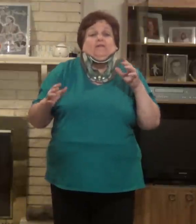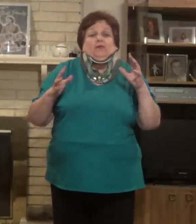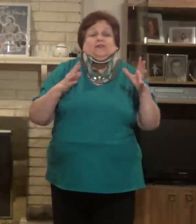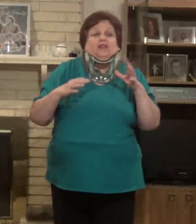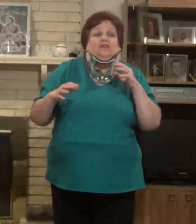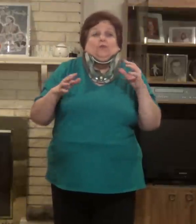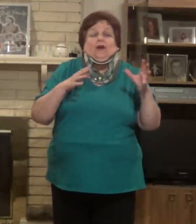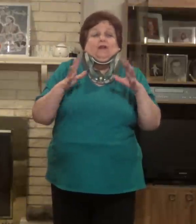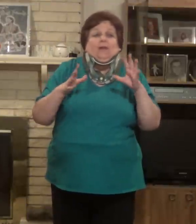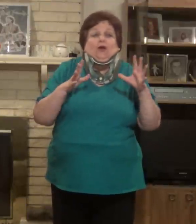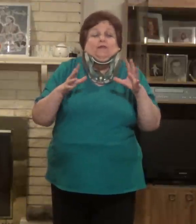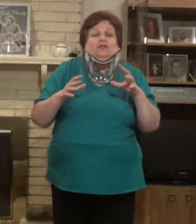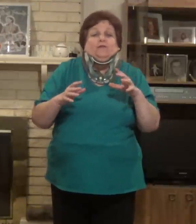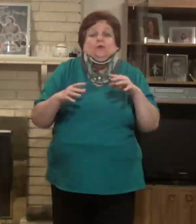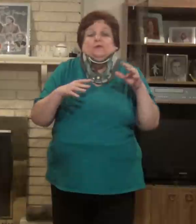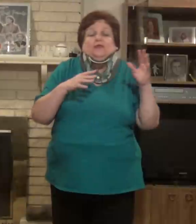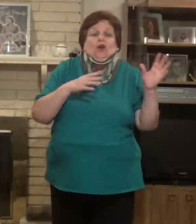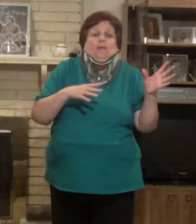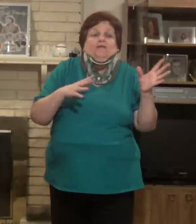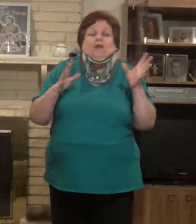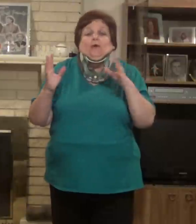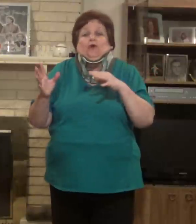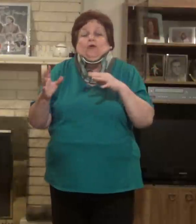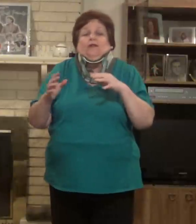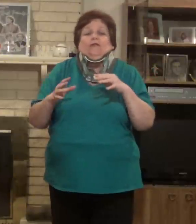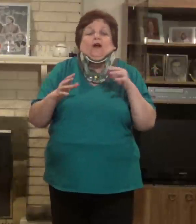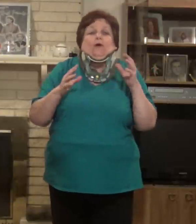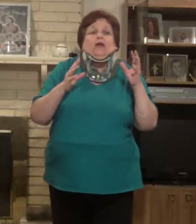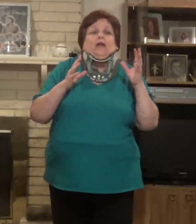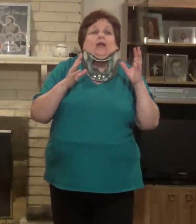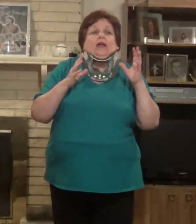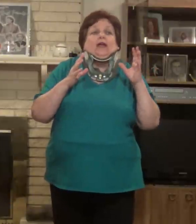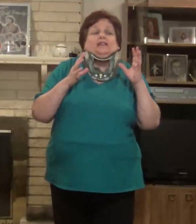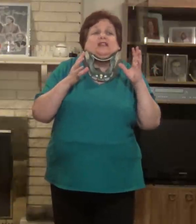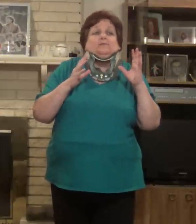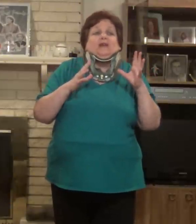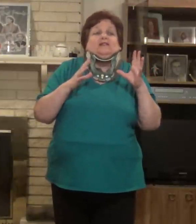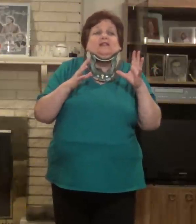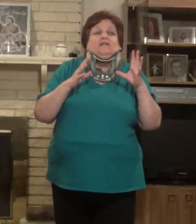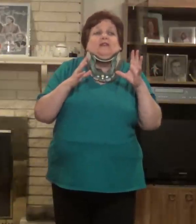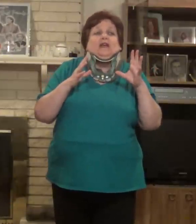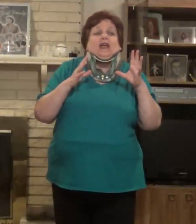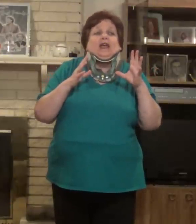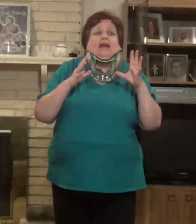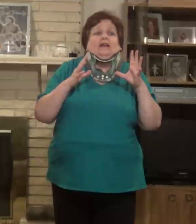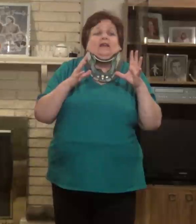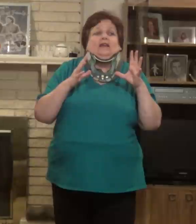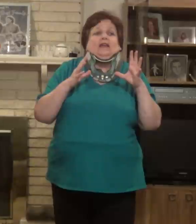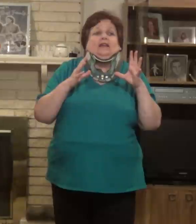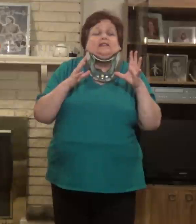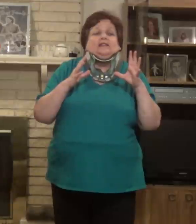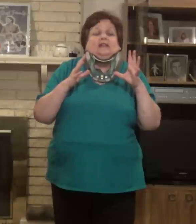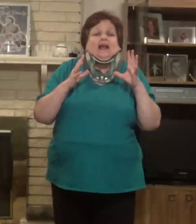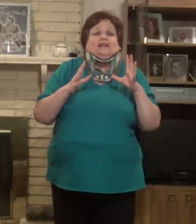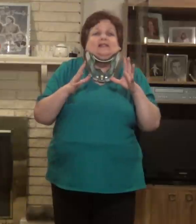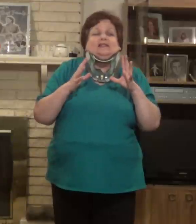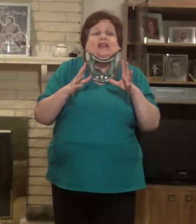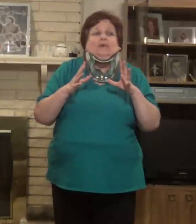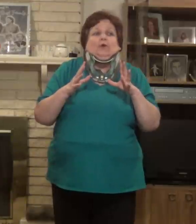if you stick to wanting to make all these foods with the almond flour and coconut flour, it's expensive. And it's not sustainable